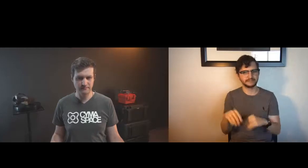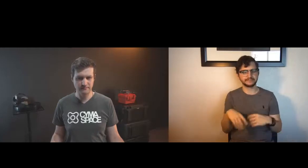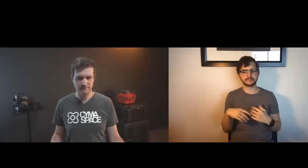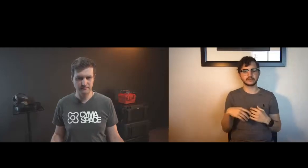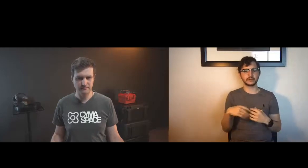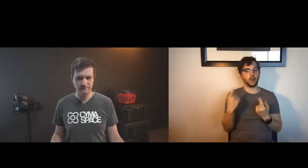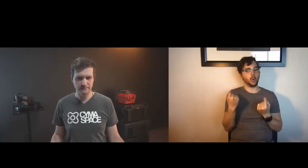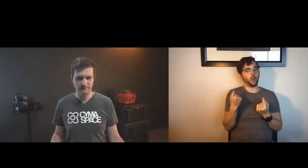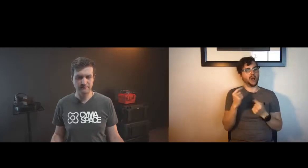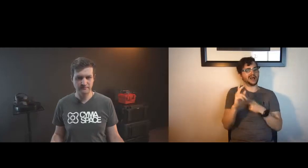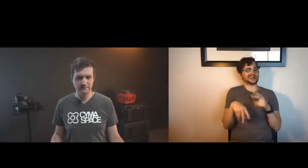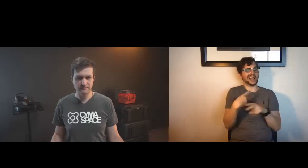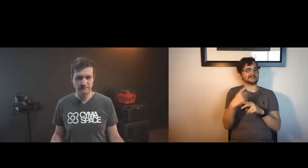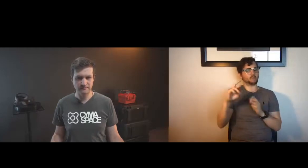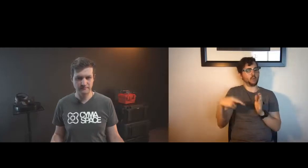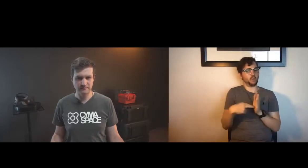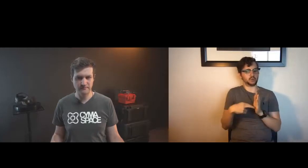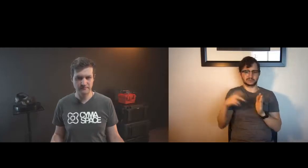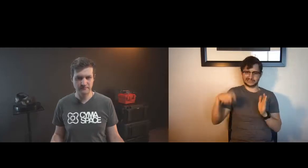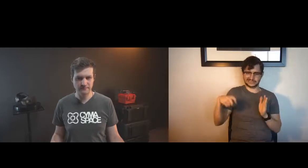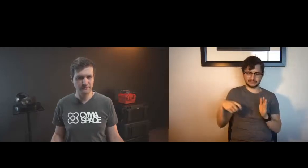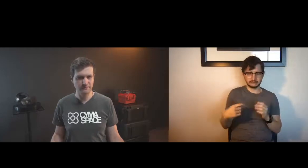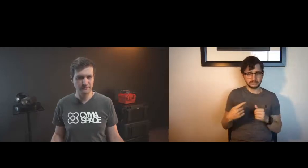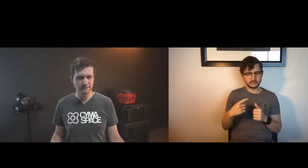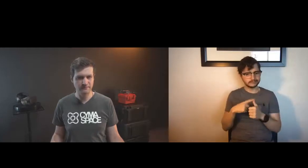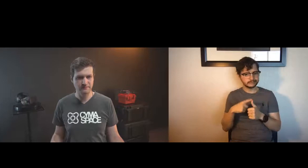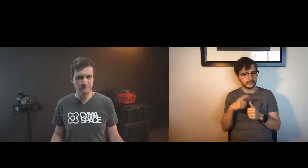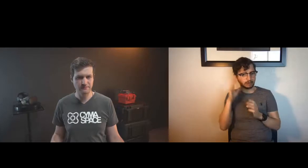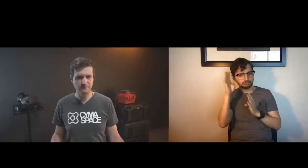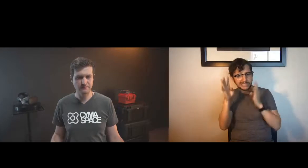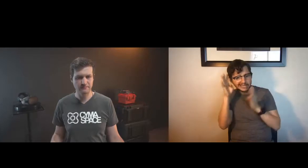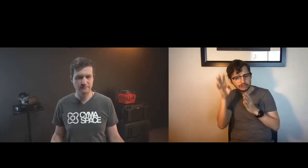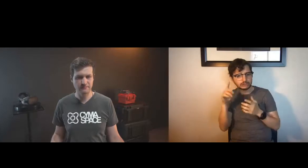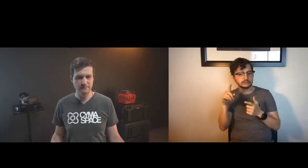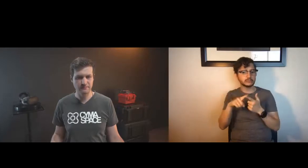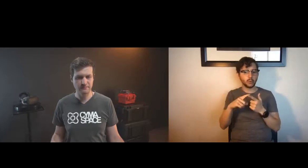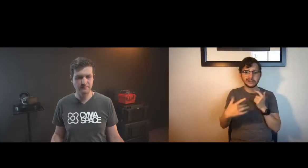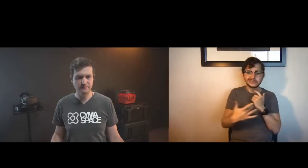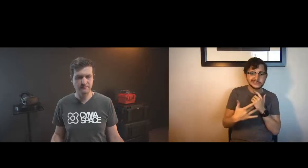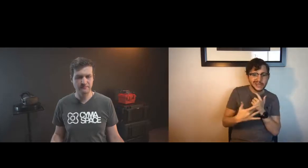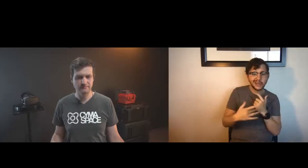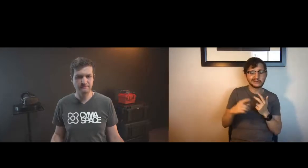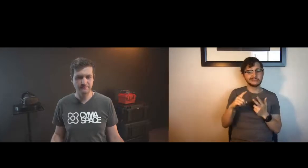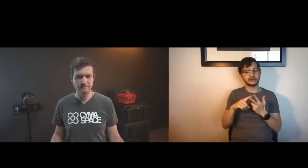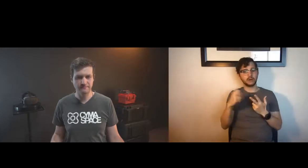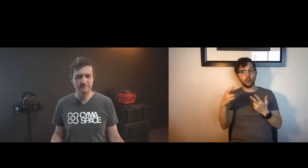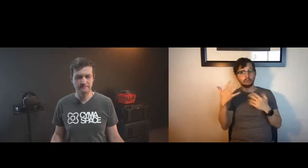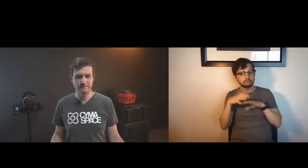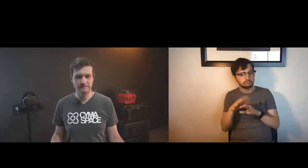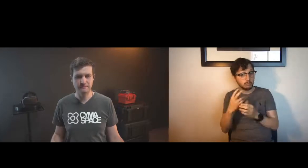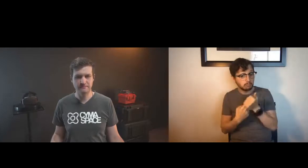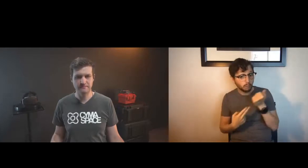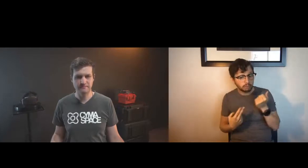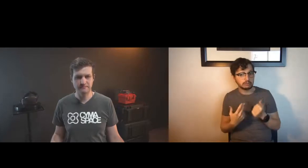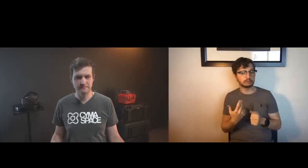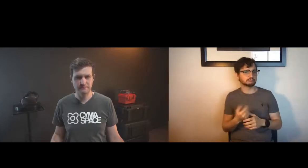in order to be part of the tech movement meaning are we in need of creatives or technicians or a blend of the